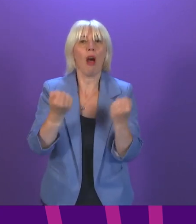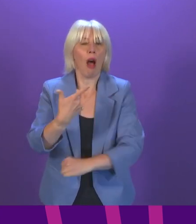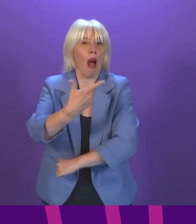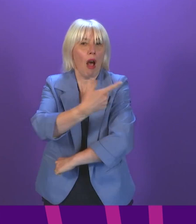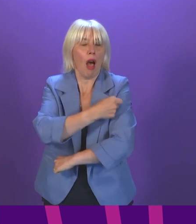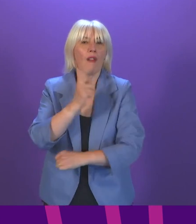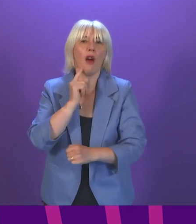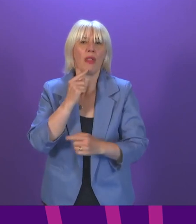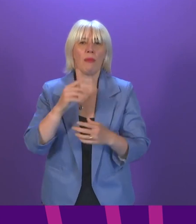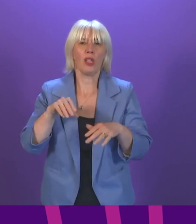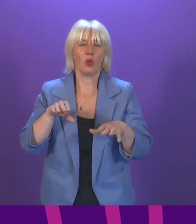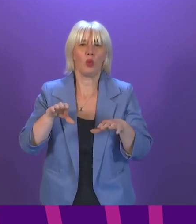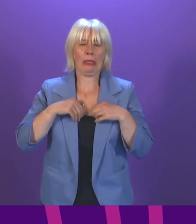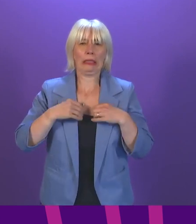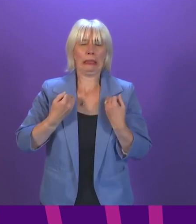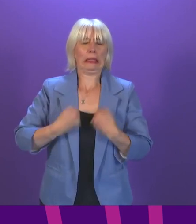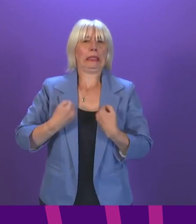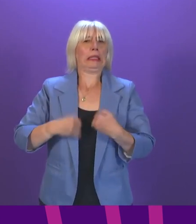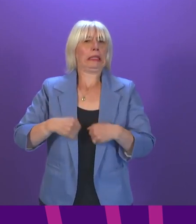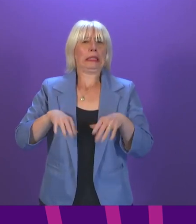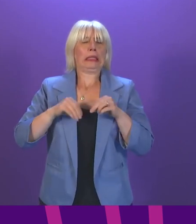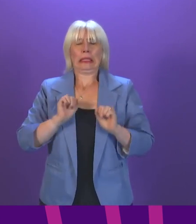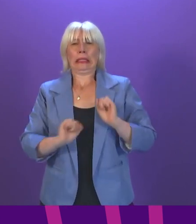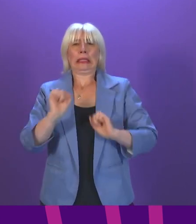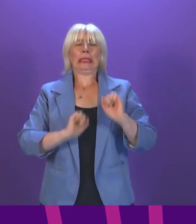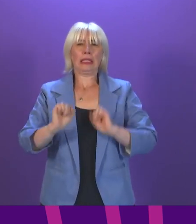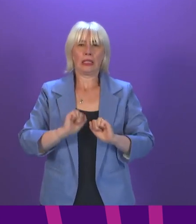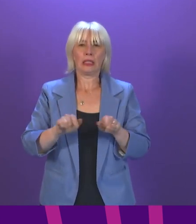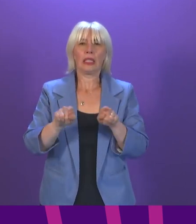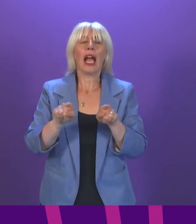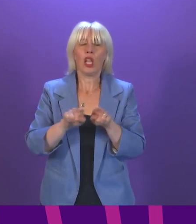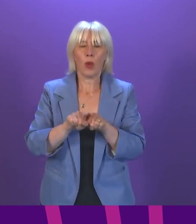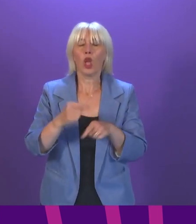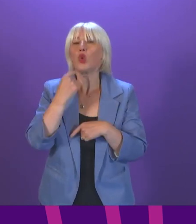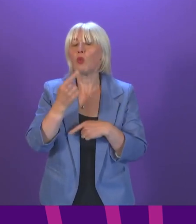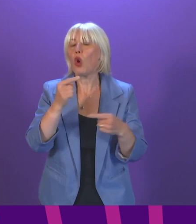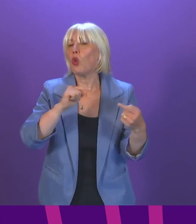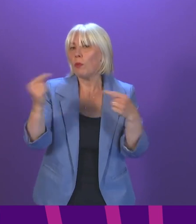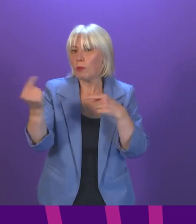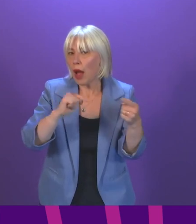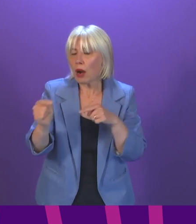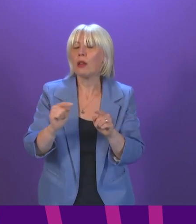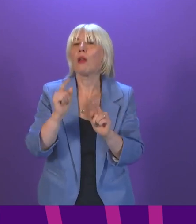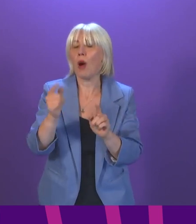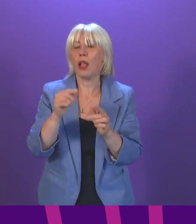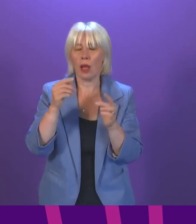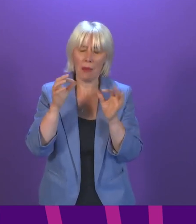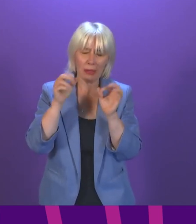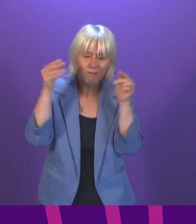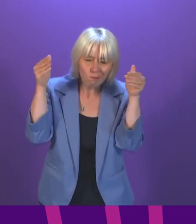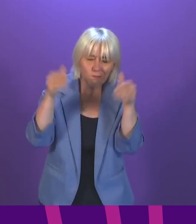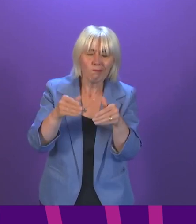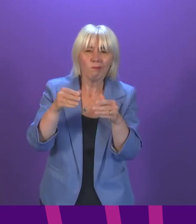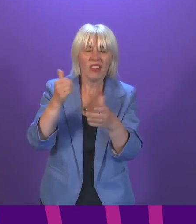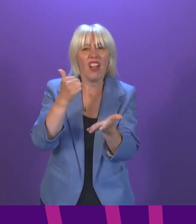immunosuppressed and our proposal to be debated by Parliament tomorrow of course for a limited and targeted system of vaccine